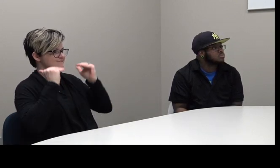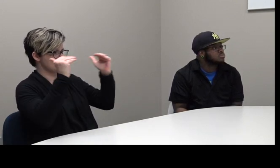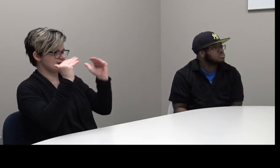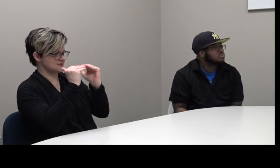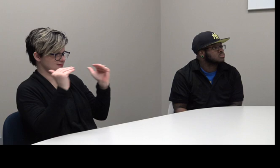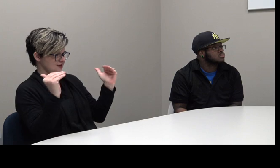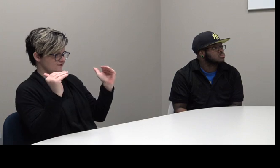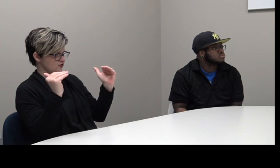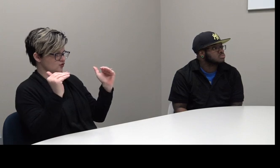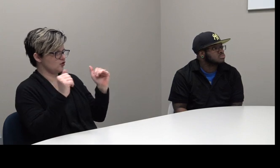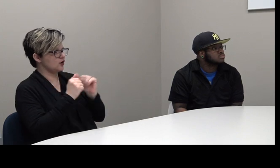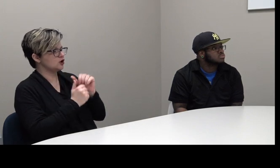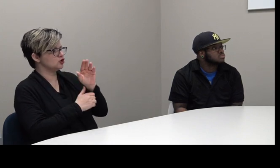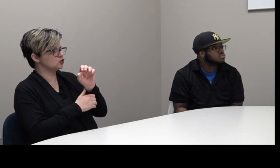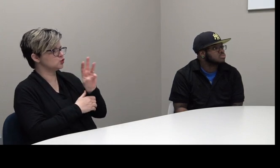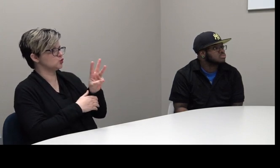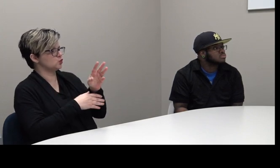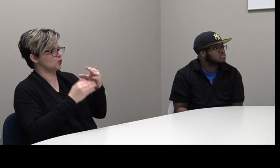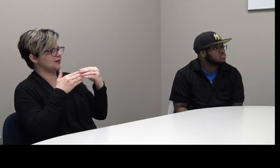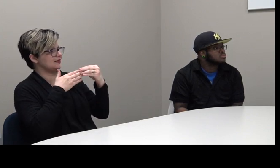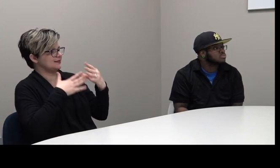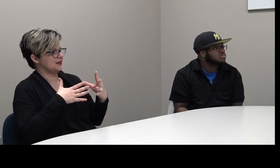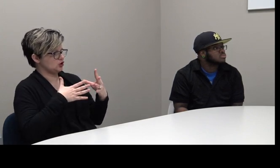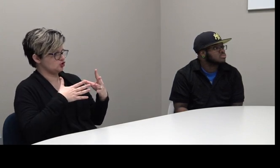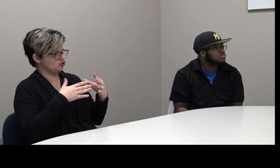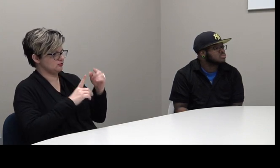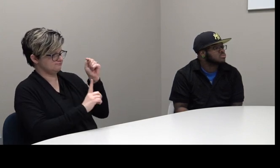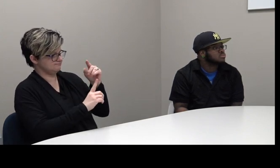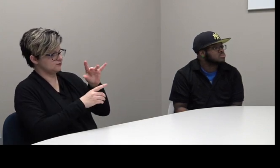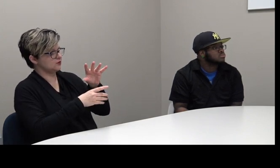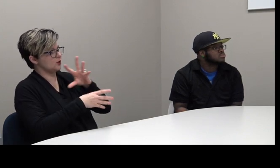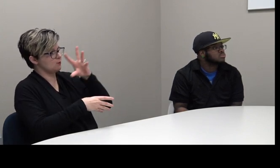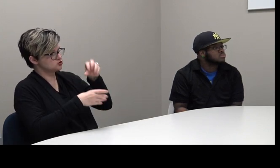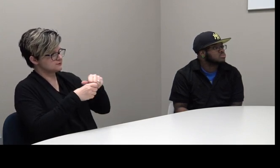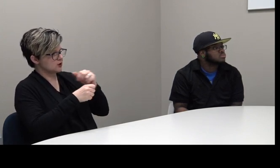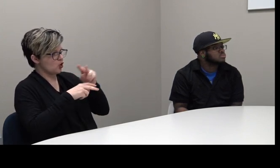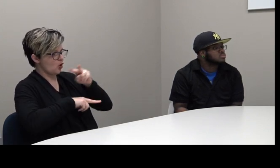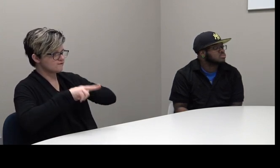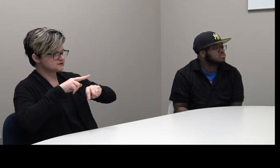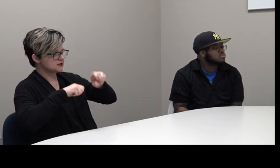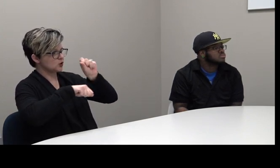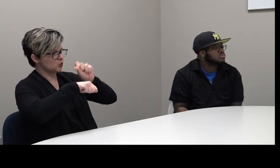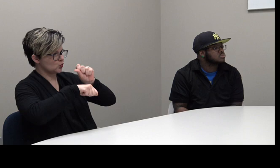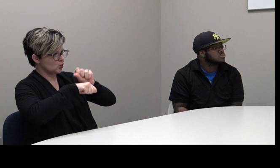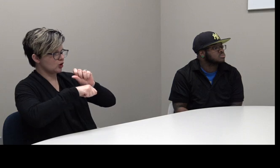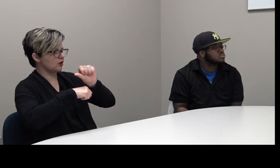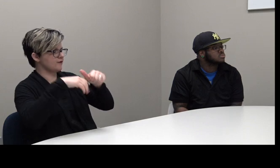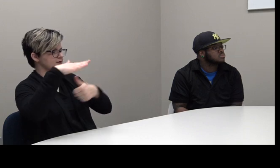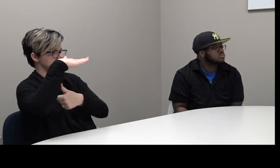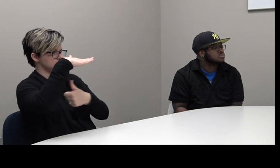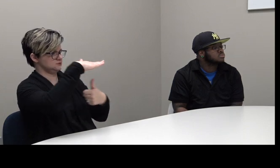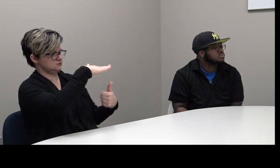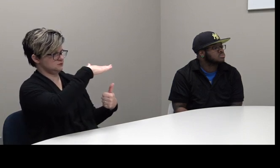As a crew leader, the employee participates in overseeing work of lower level generators.